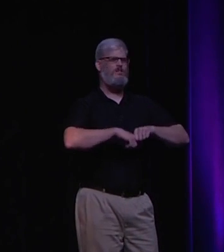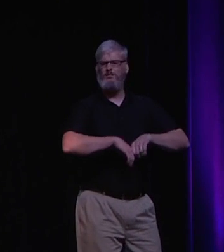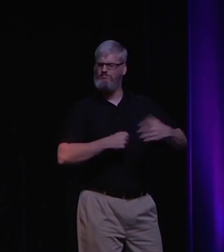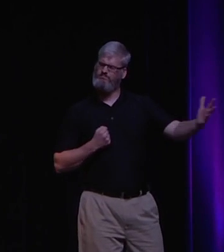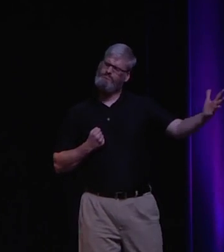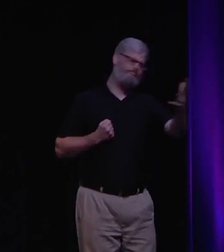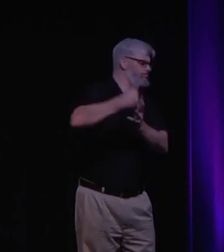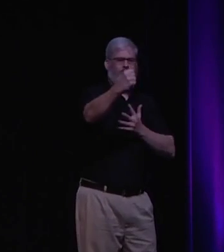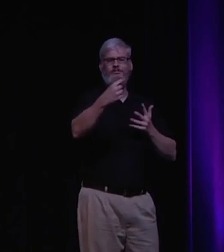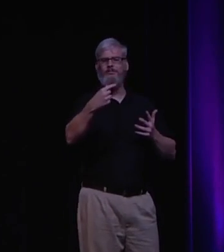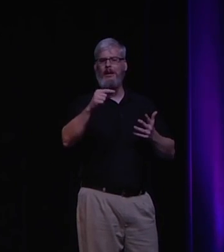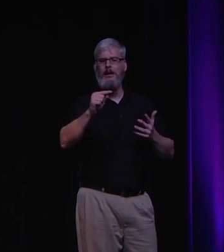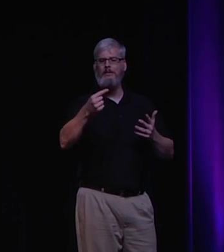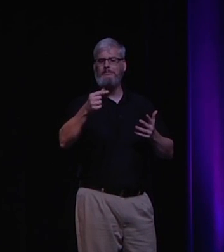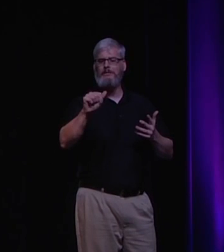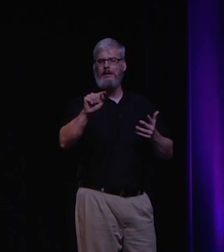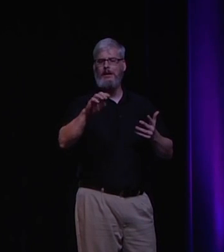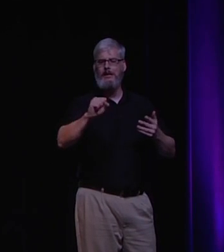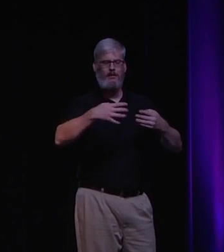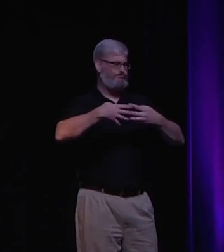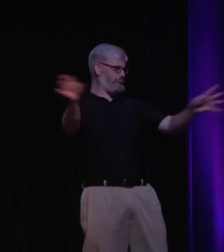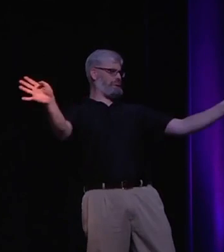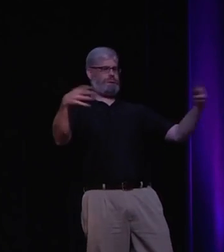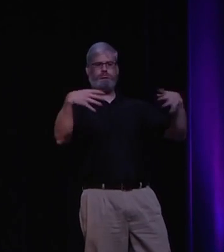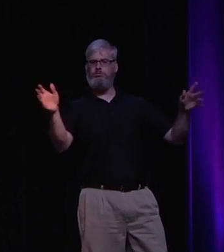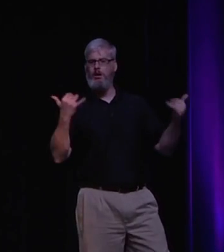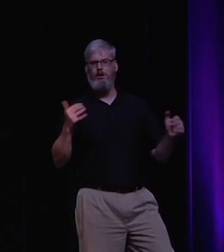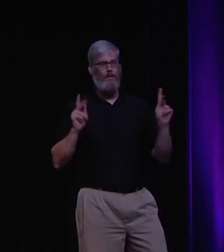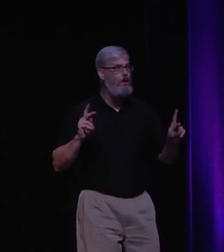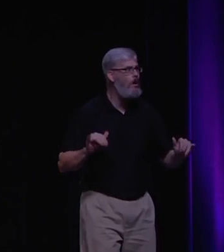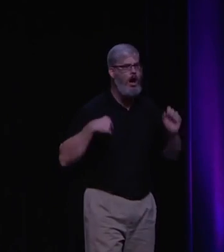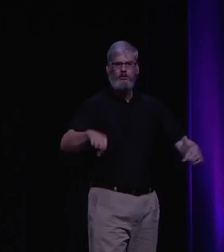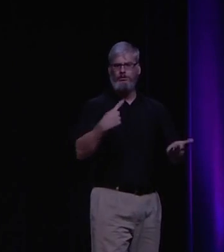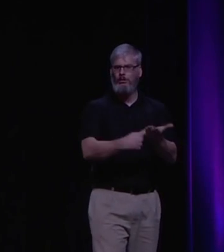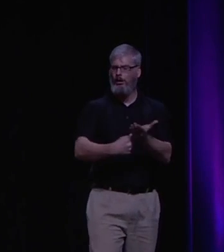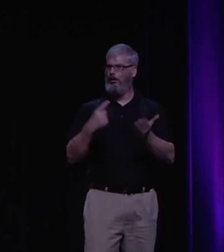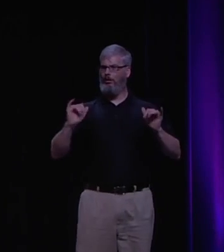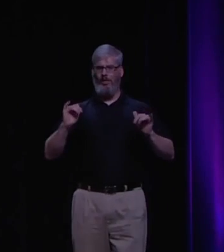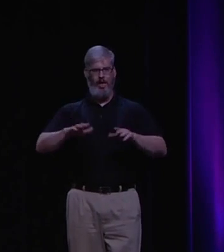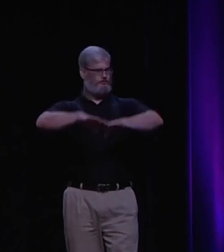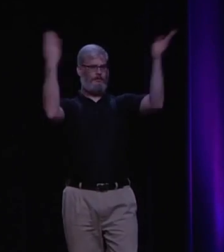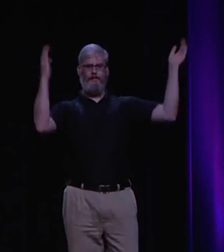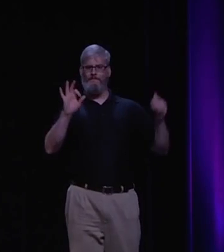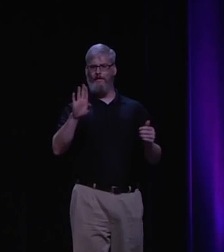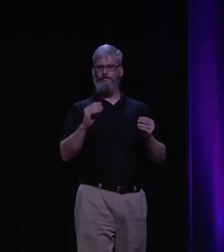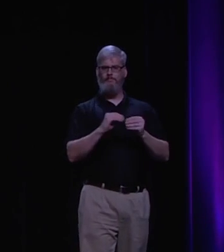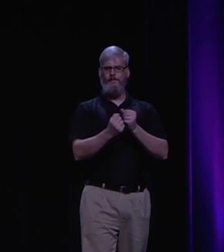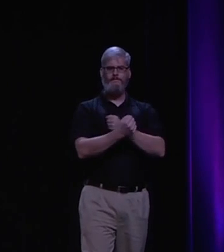So I think the internet is this technological revolution that's happened for us modernly, in the modern